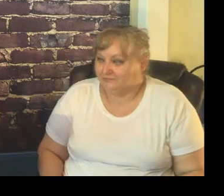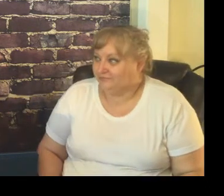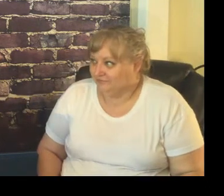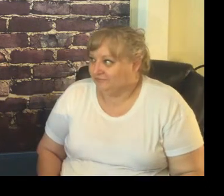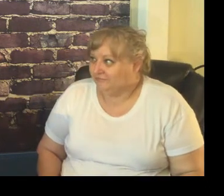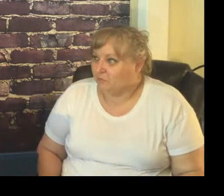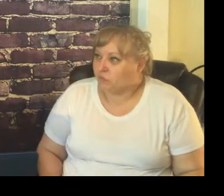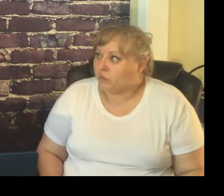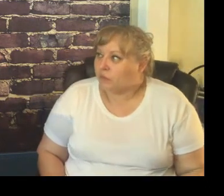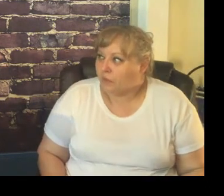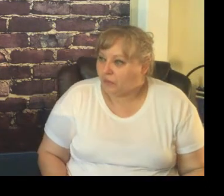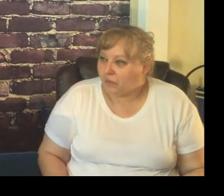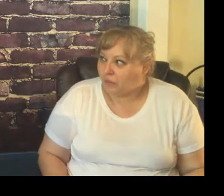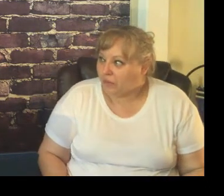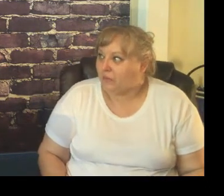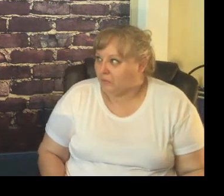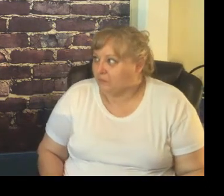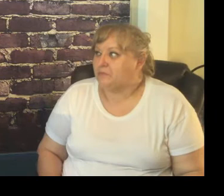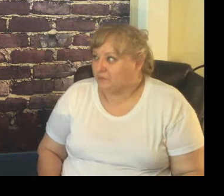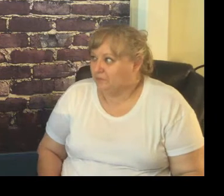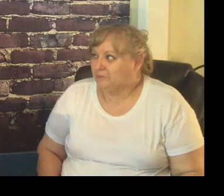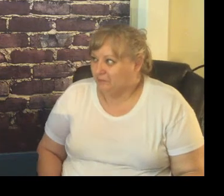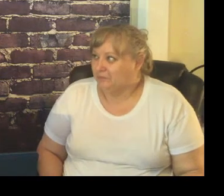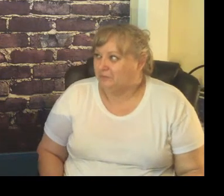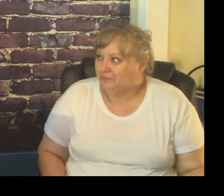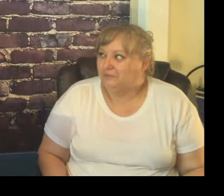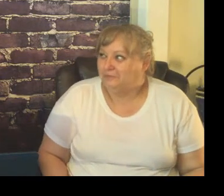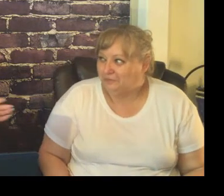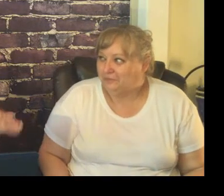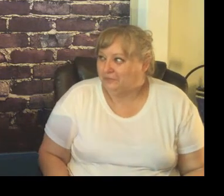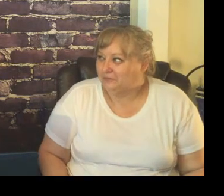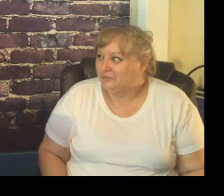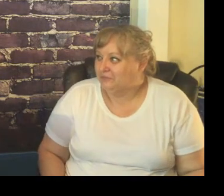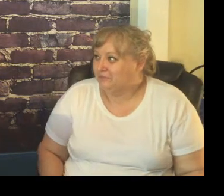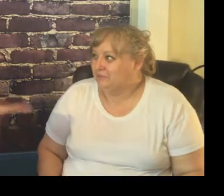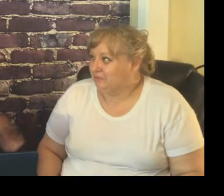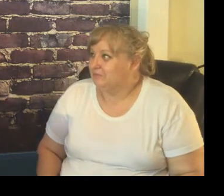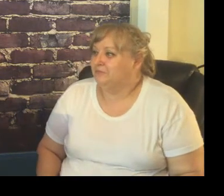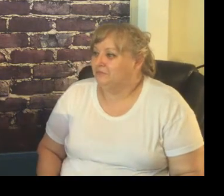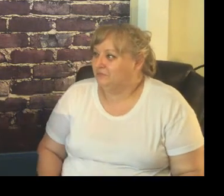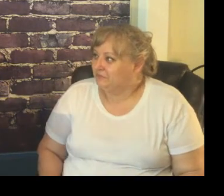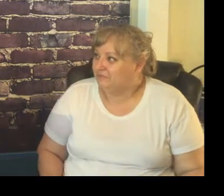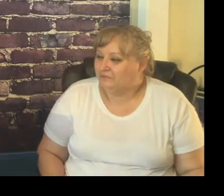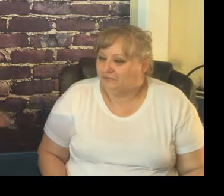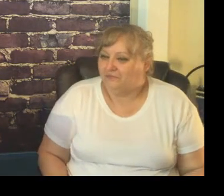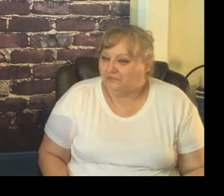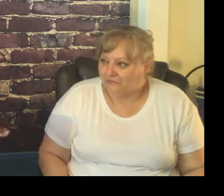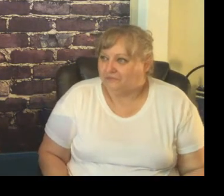observation was your Harry Wong book on the desk did you follow we had to follow it lock and stock